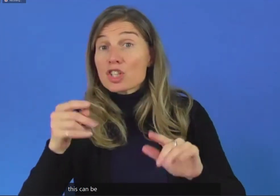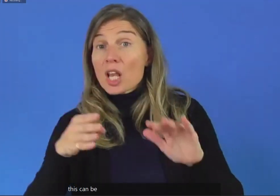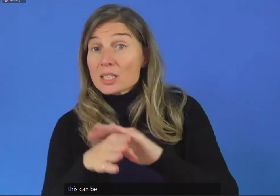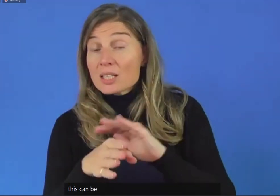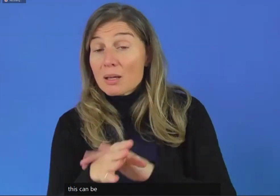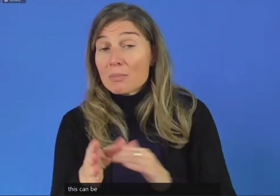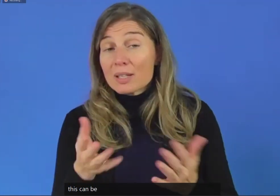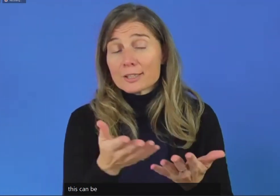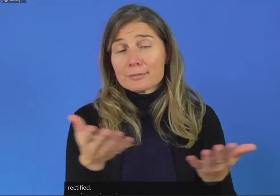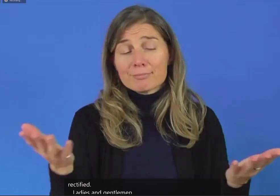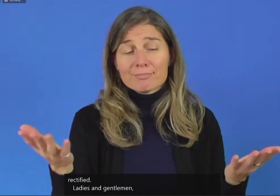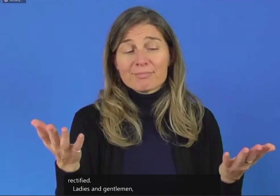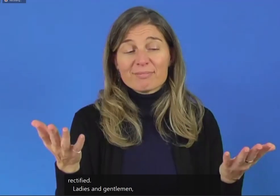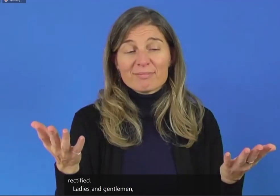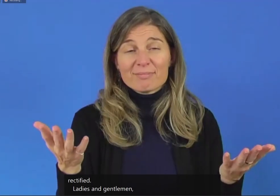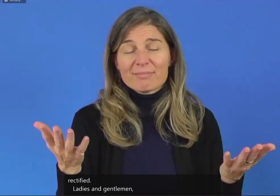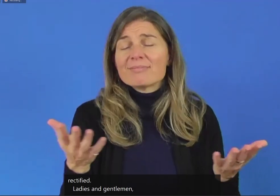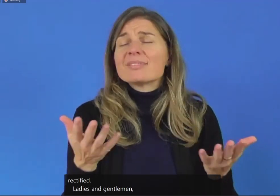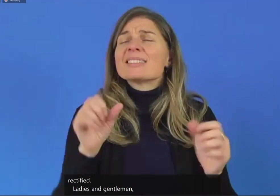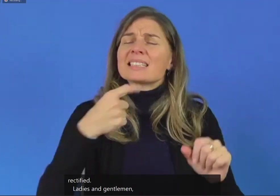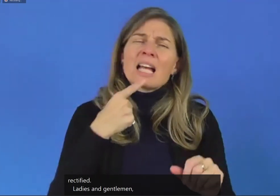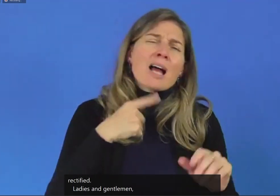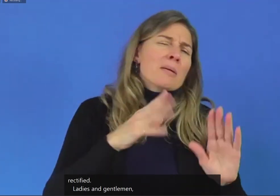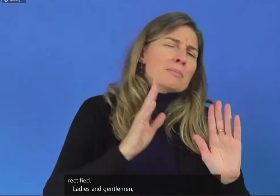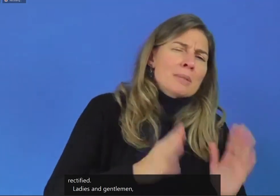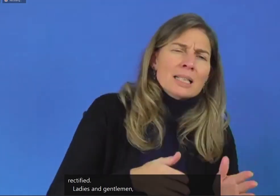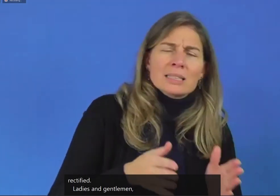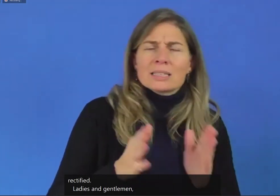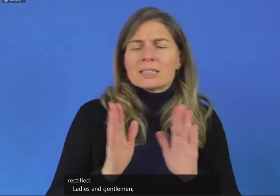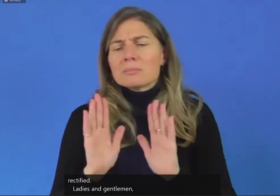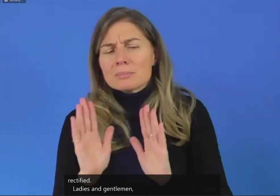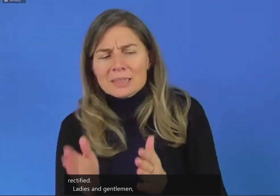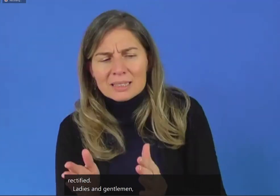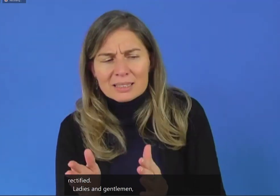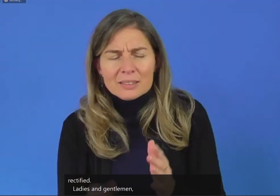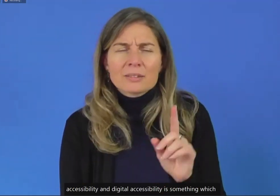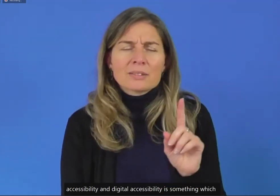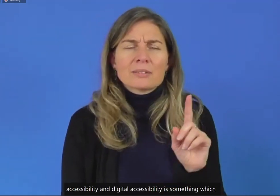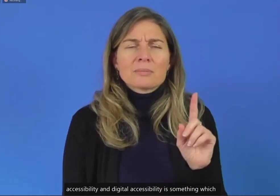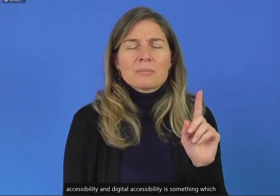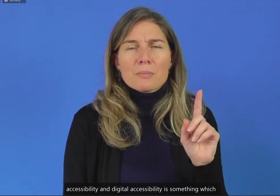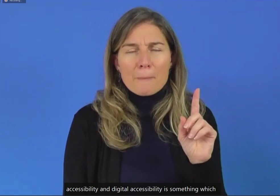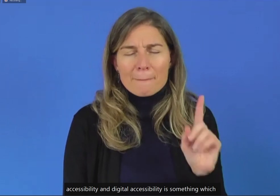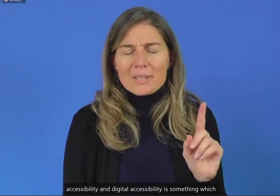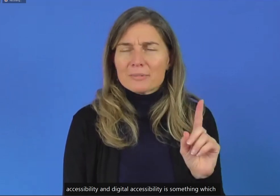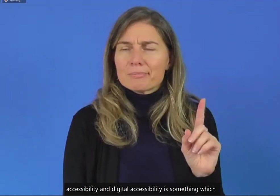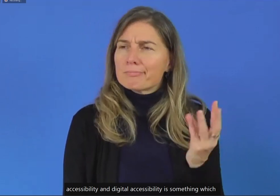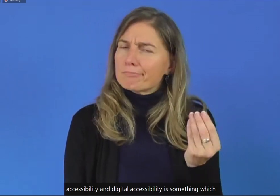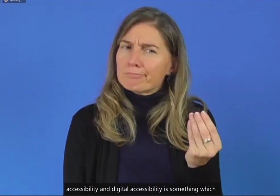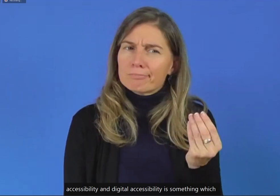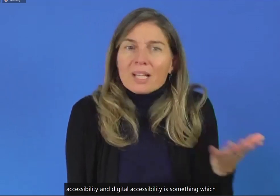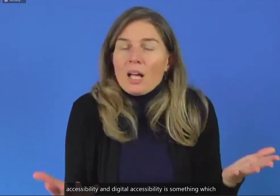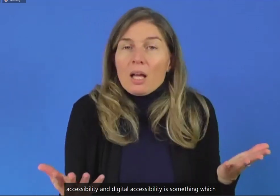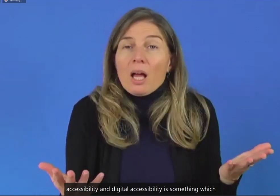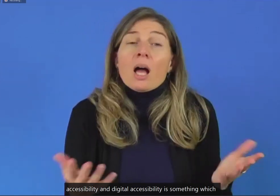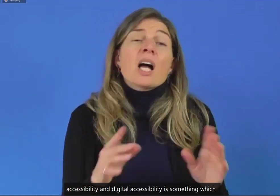often say that needs to happen. I see that it is it is unavoidable.